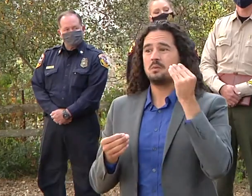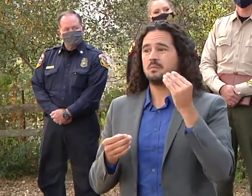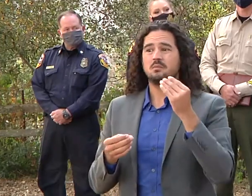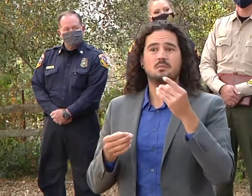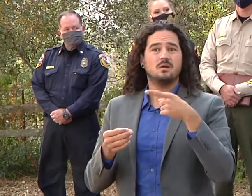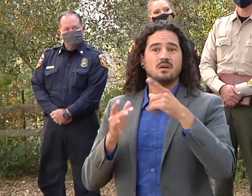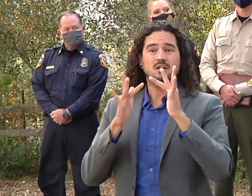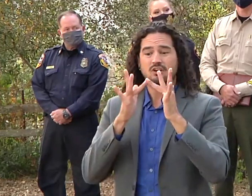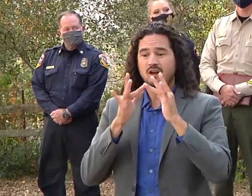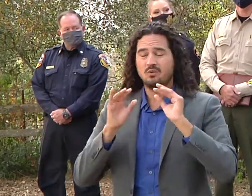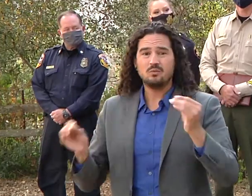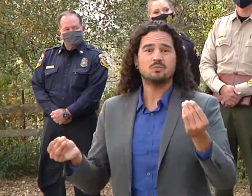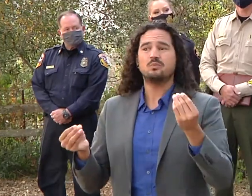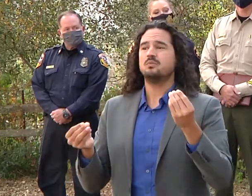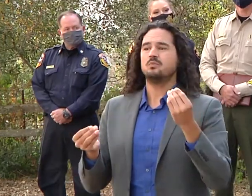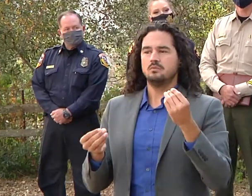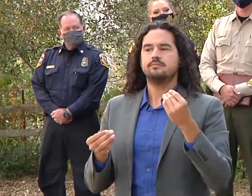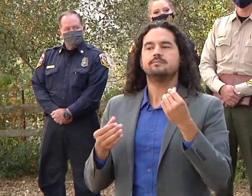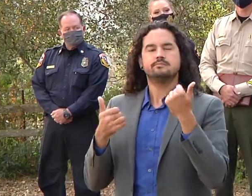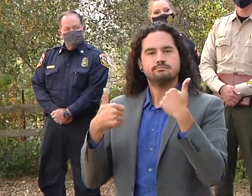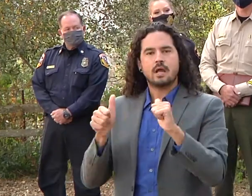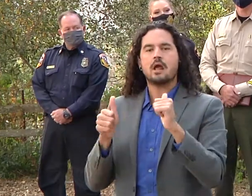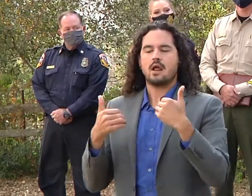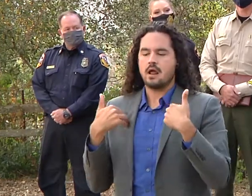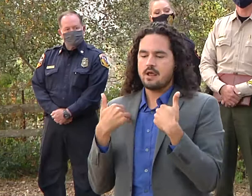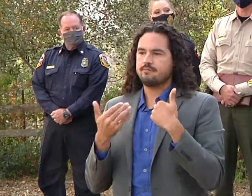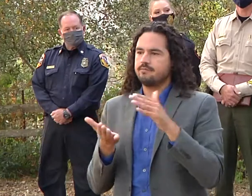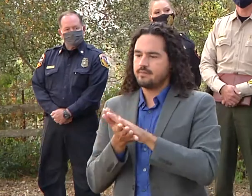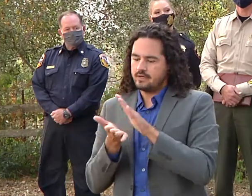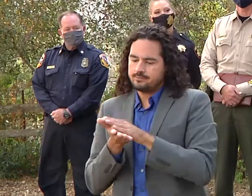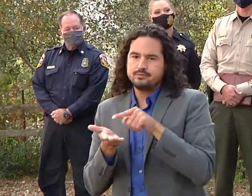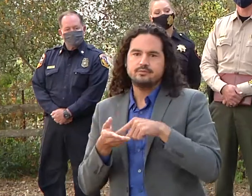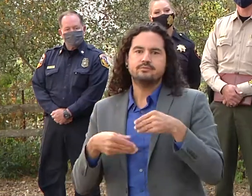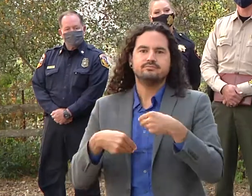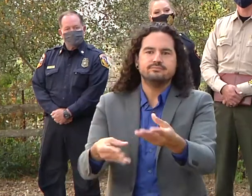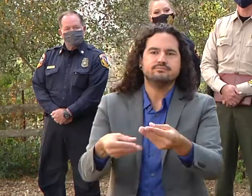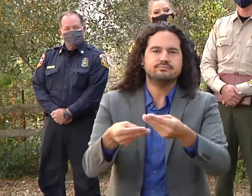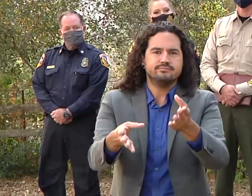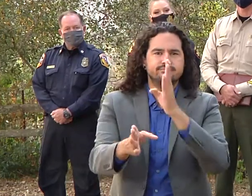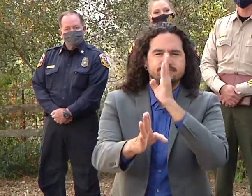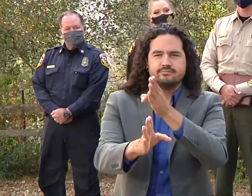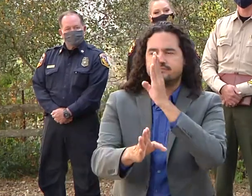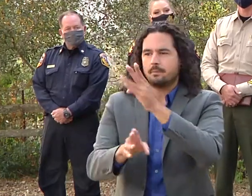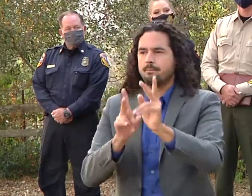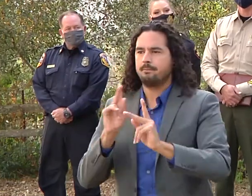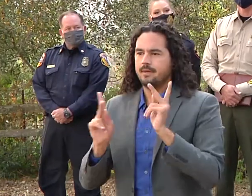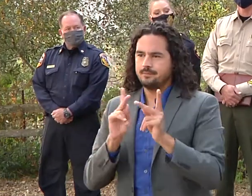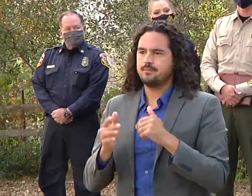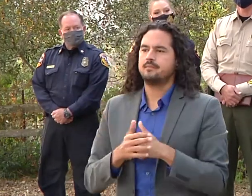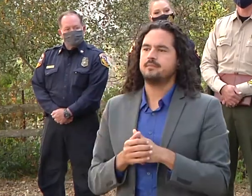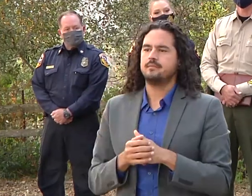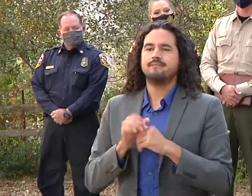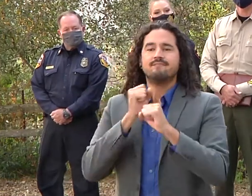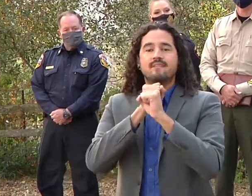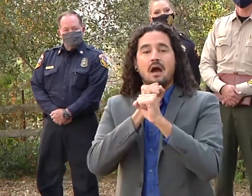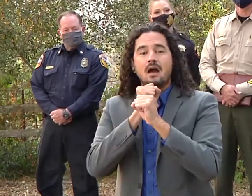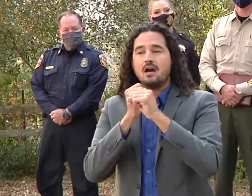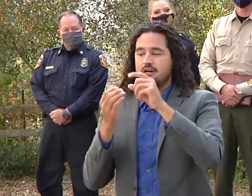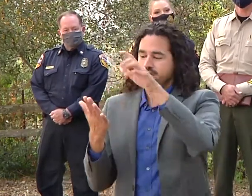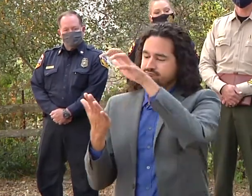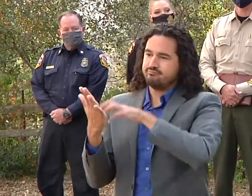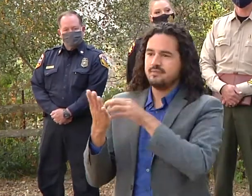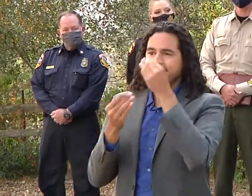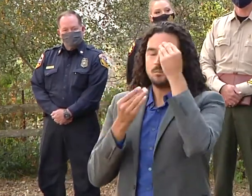the internet we're trying to bring that information to those areas to people directly in the way of flyers and phone numbers and things where they can get